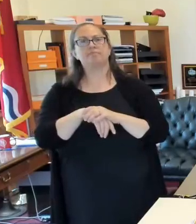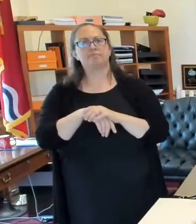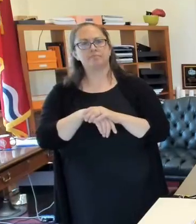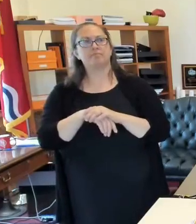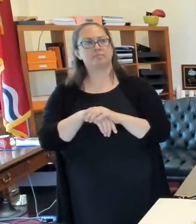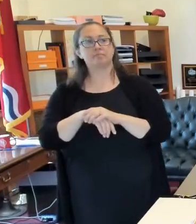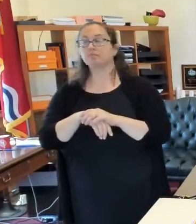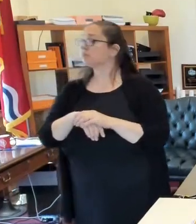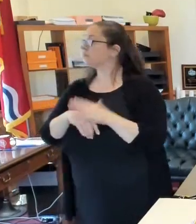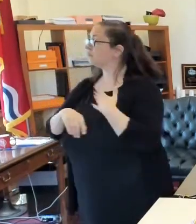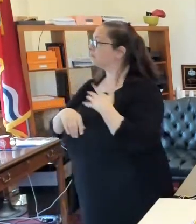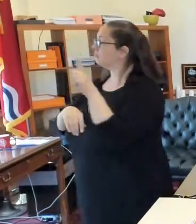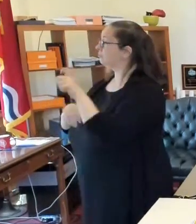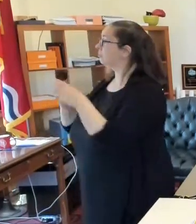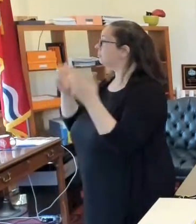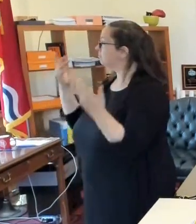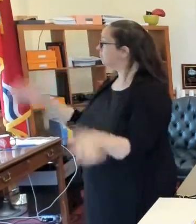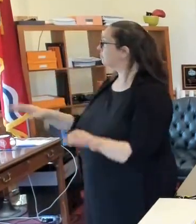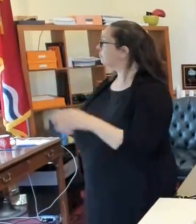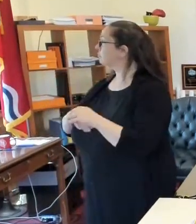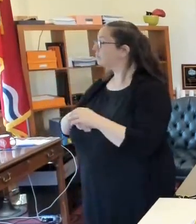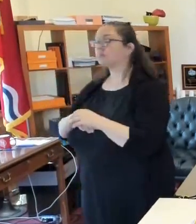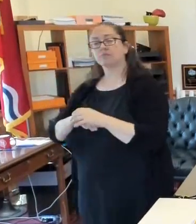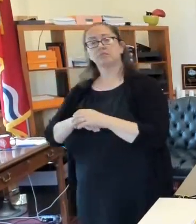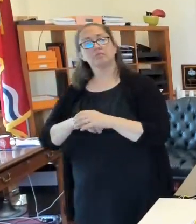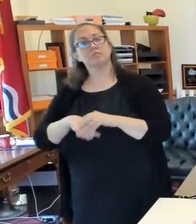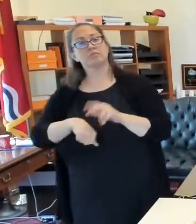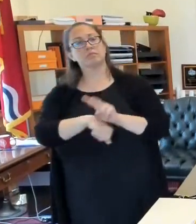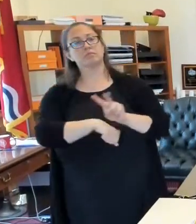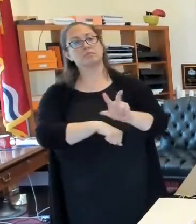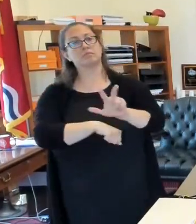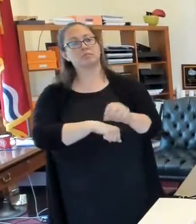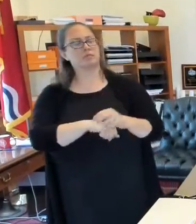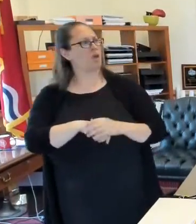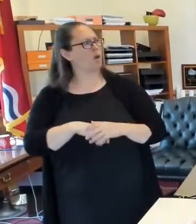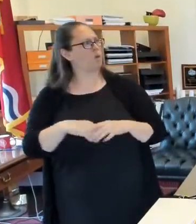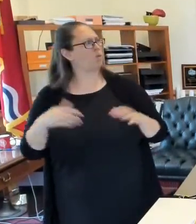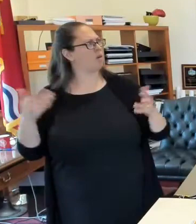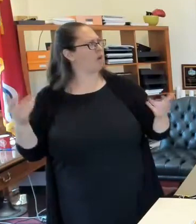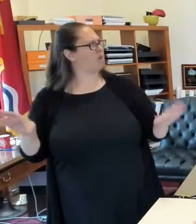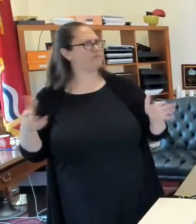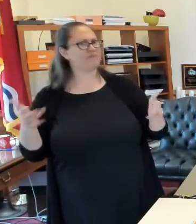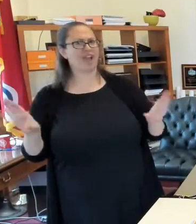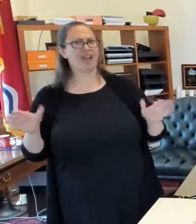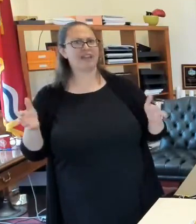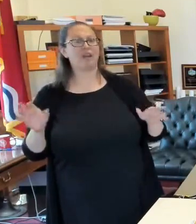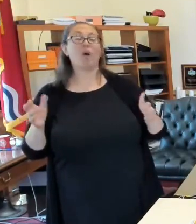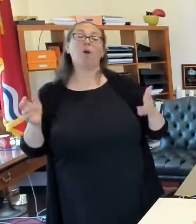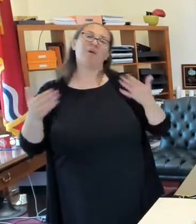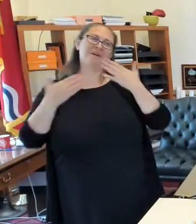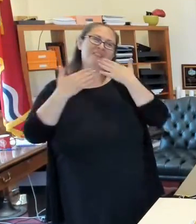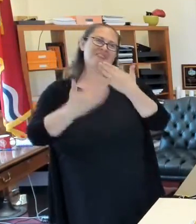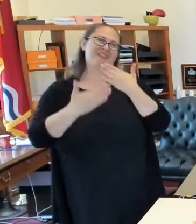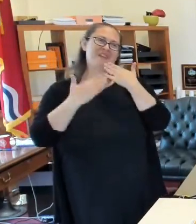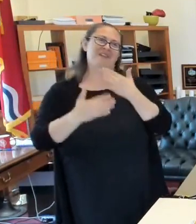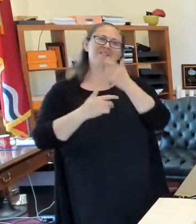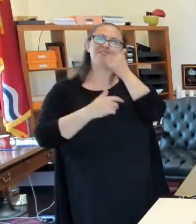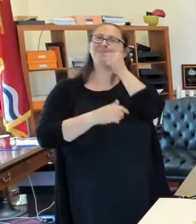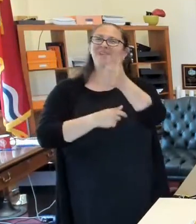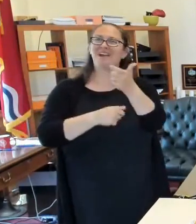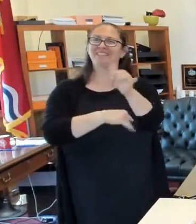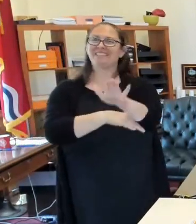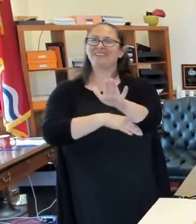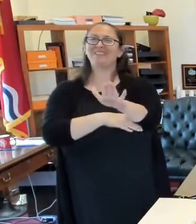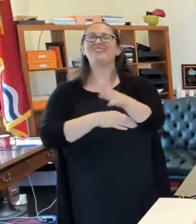That's all our questions for today, Mayor. That's all? Good. 2.30. 2.30 already. So, thank you all for joining us this afternoon.